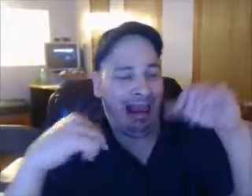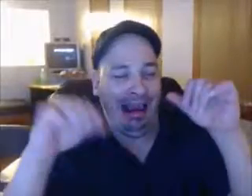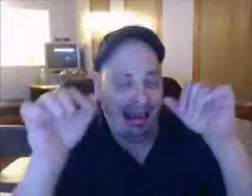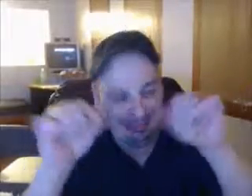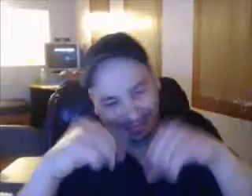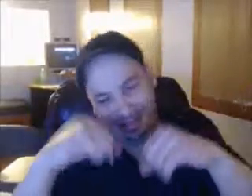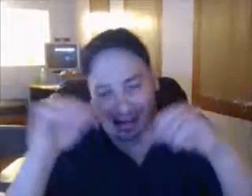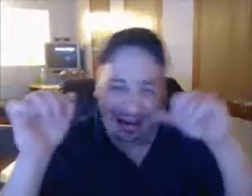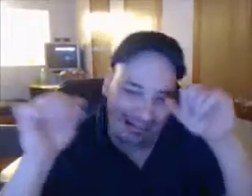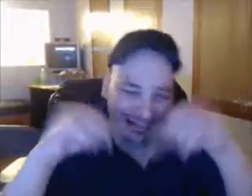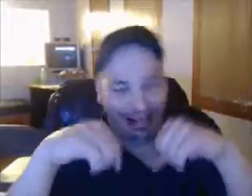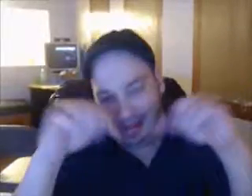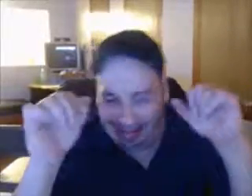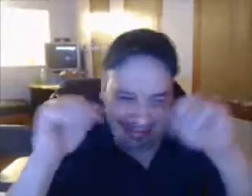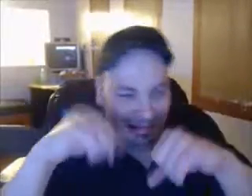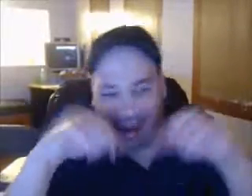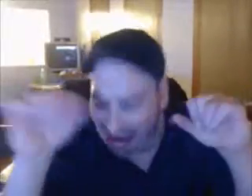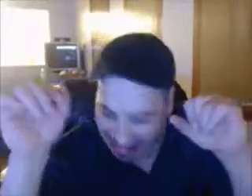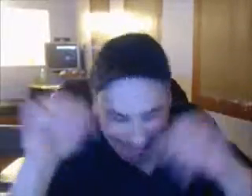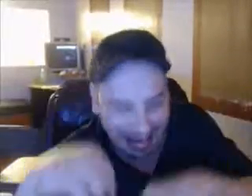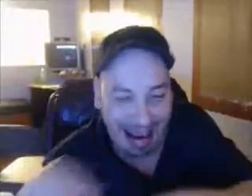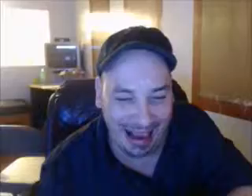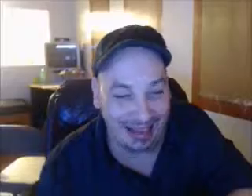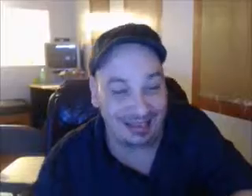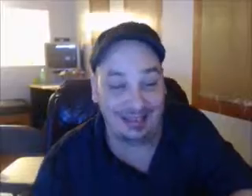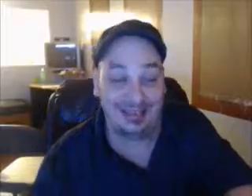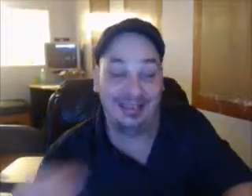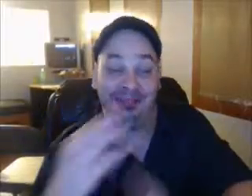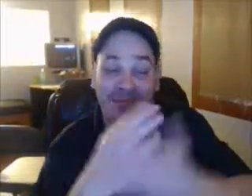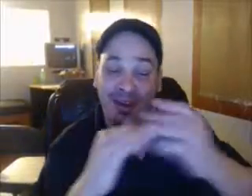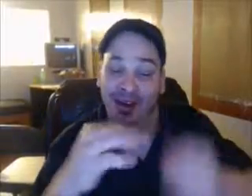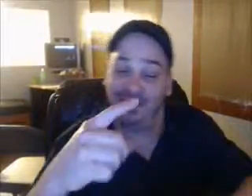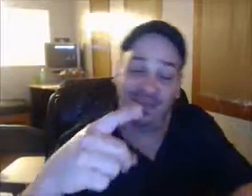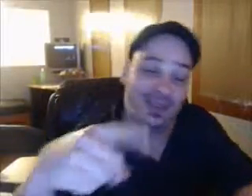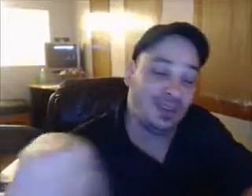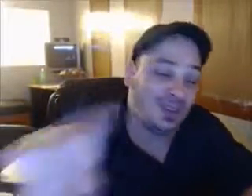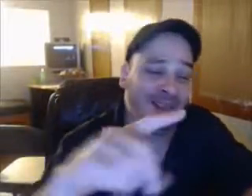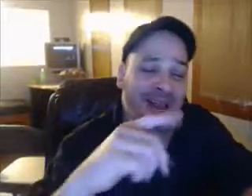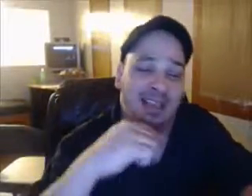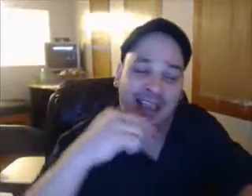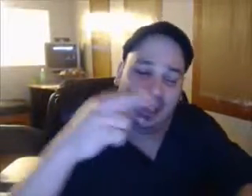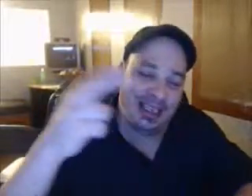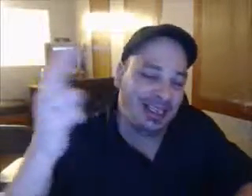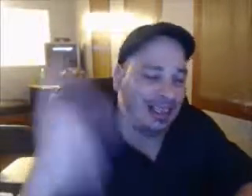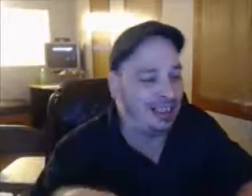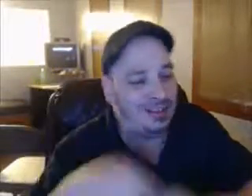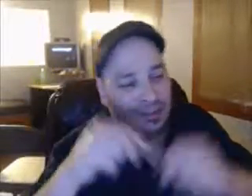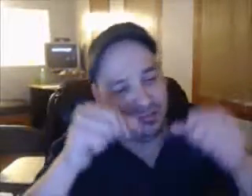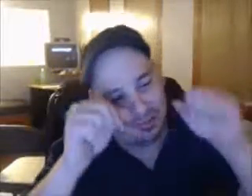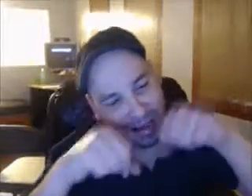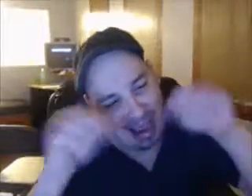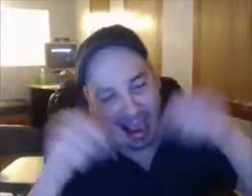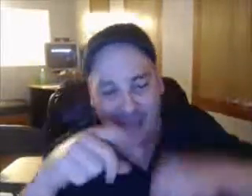feeding from a government trial that Congress seldom let's run dry. You have to balance the family budget, you have to make sure that the business is solid.